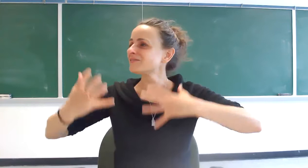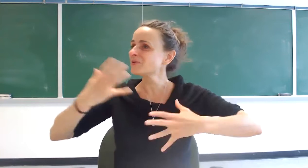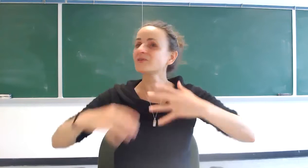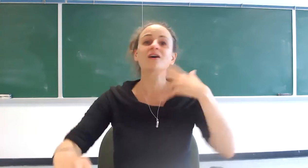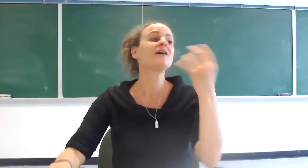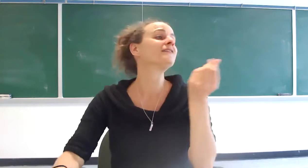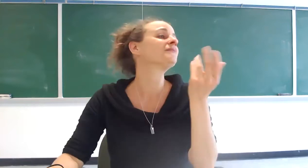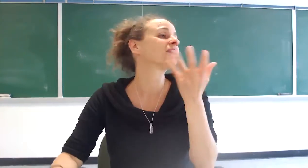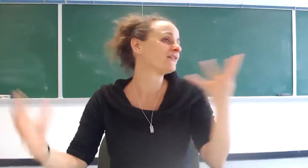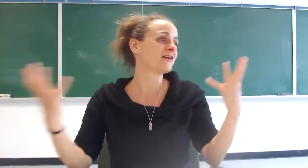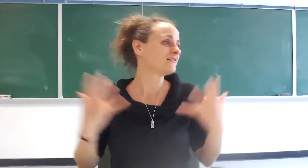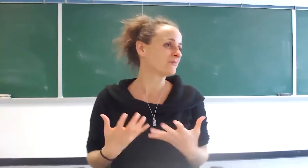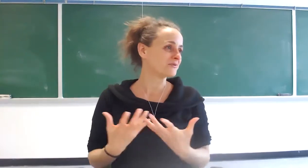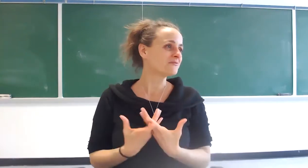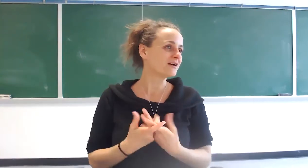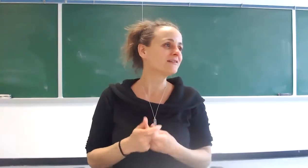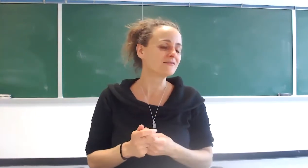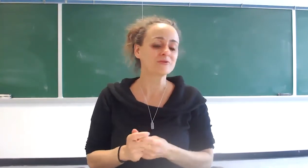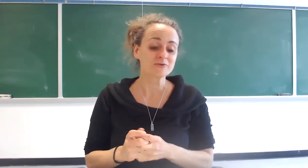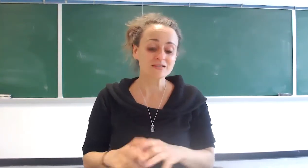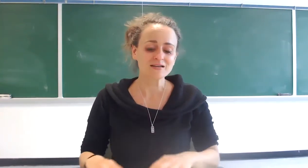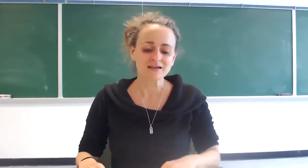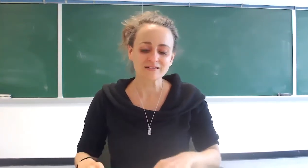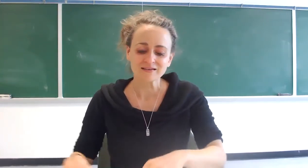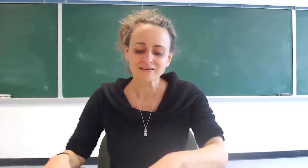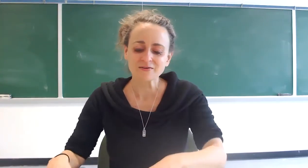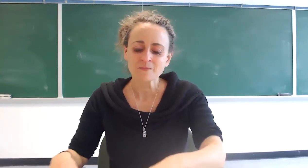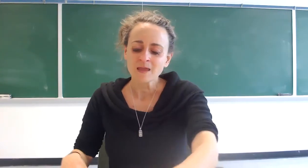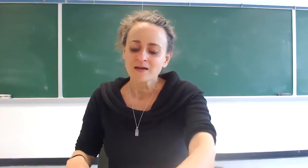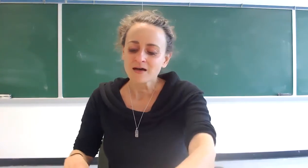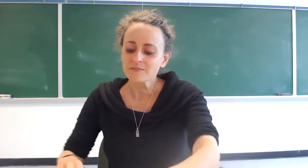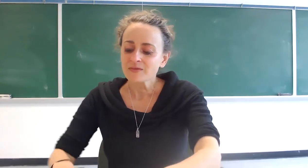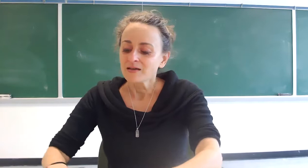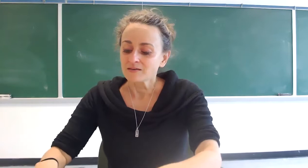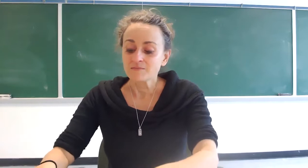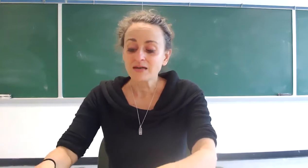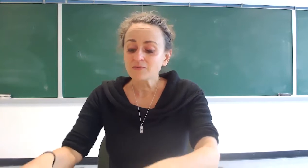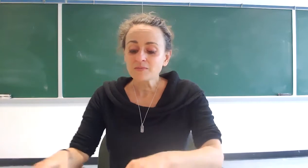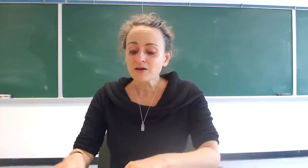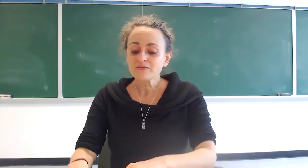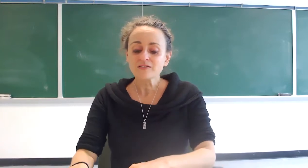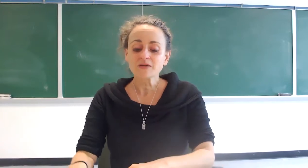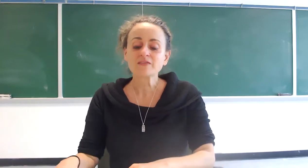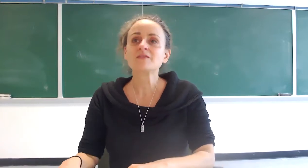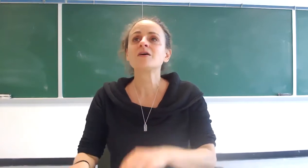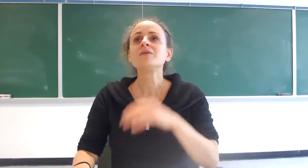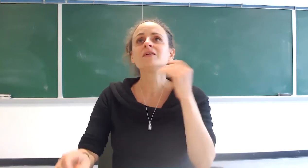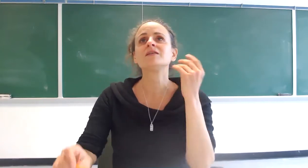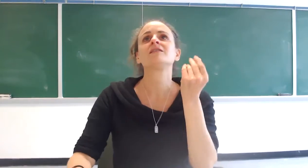both God himself has both right and we'll study that text so um men and women obviously because the problem it is that